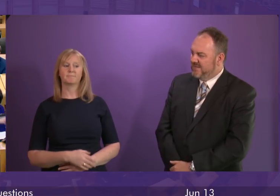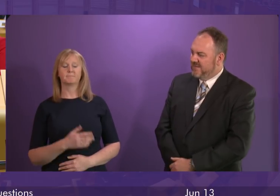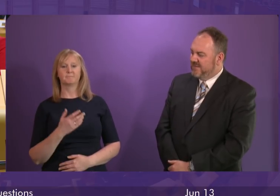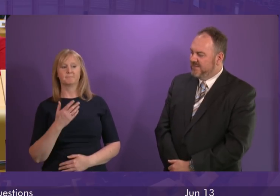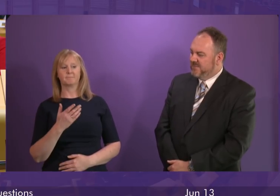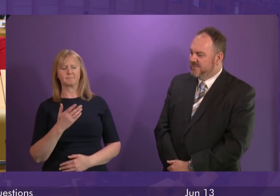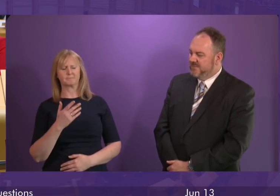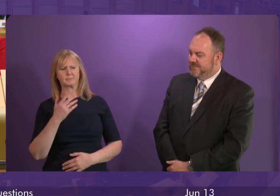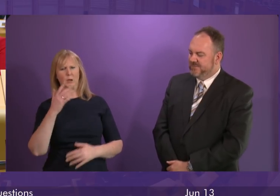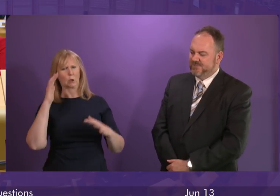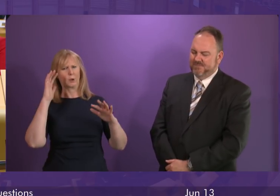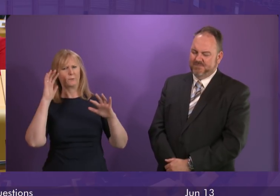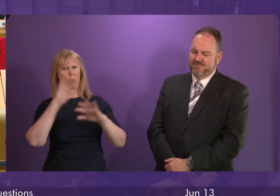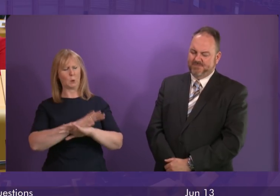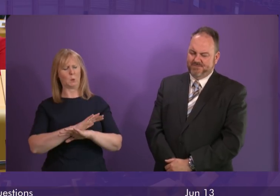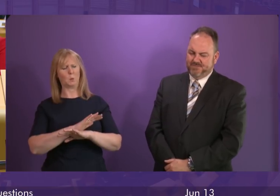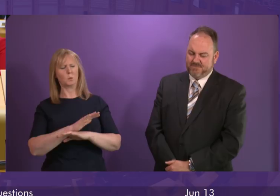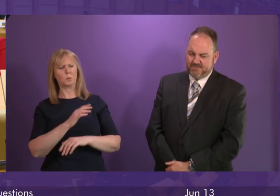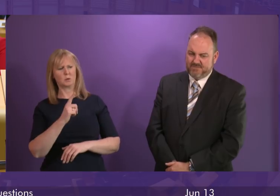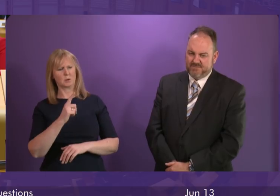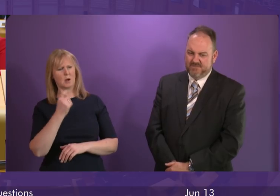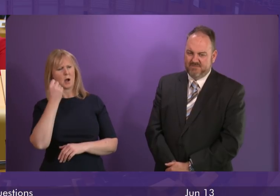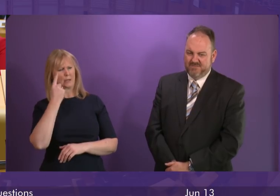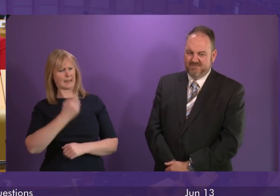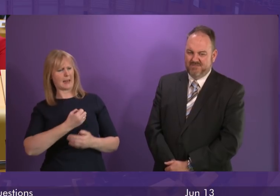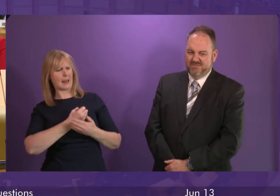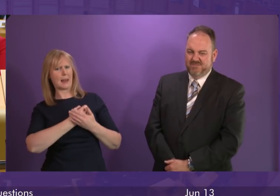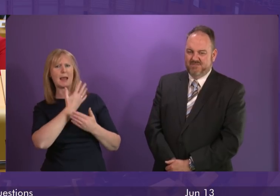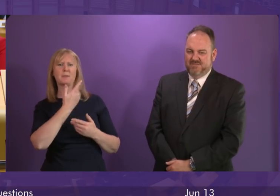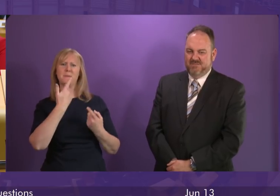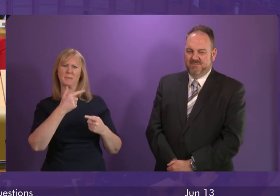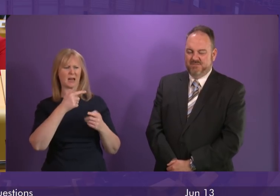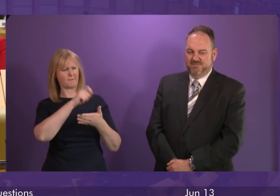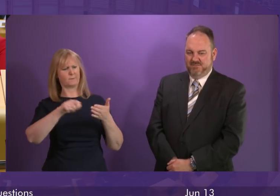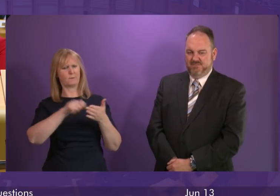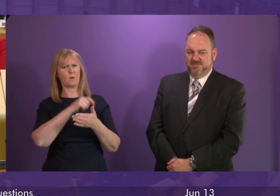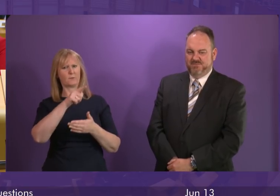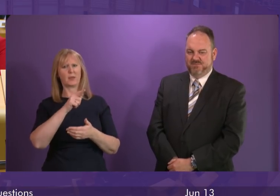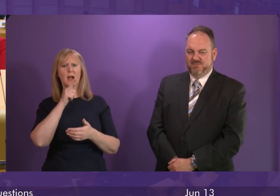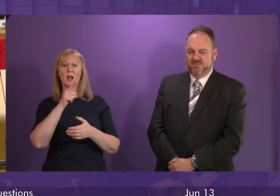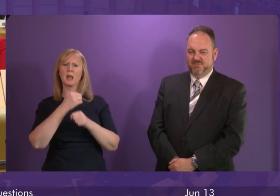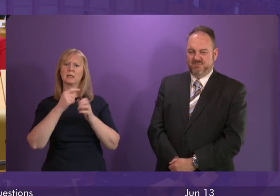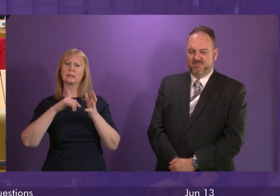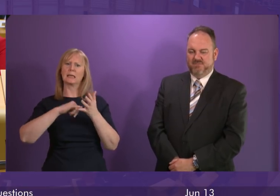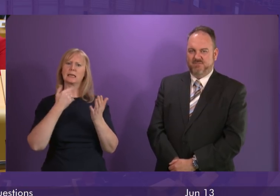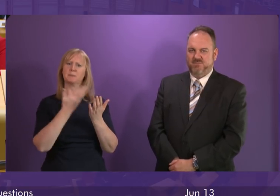I'm slightly confused because I understand that Labour voted for the fuel poverty bill this week but it seems a bit strange that